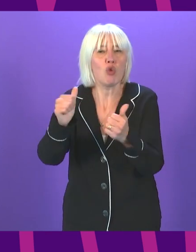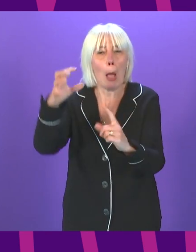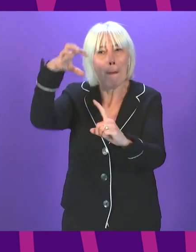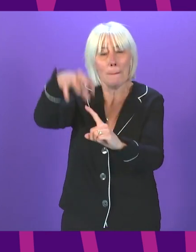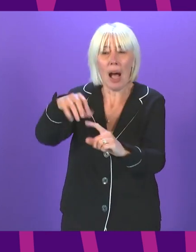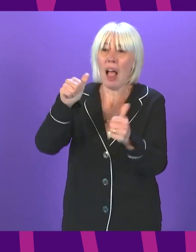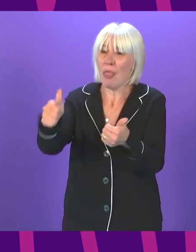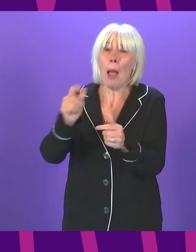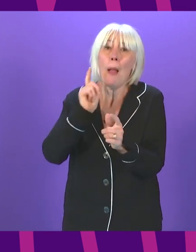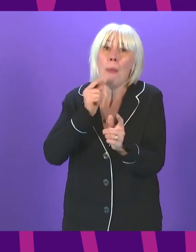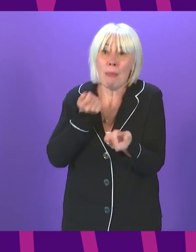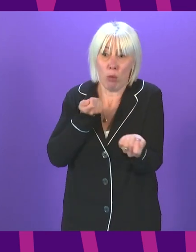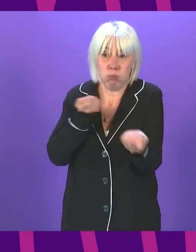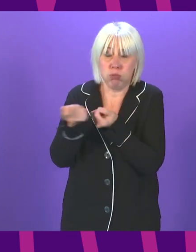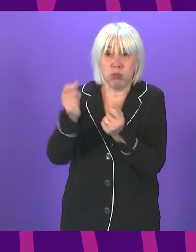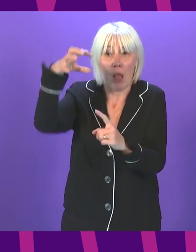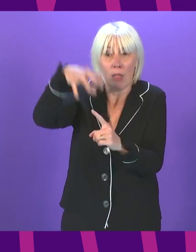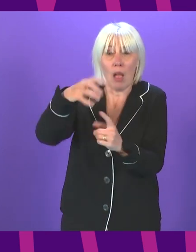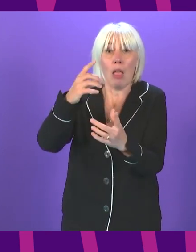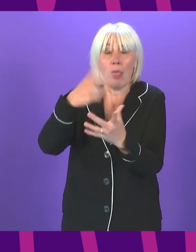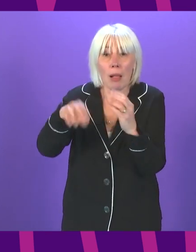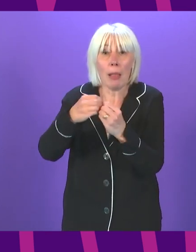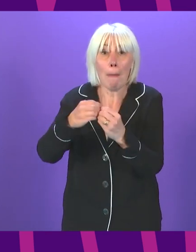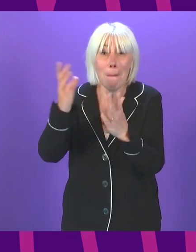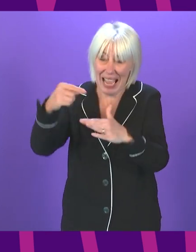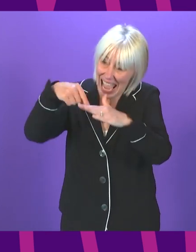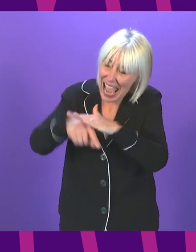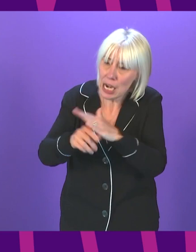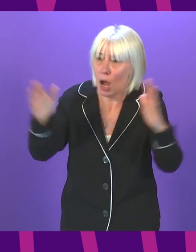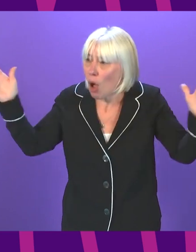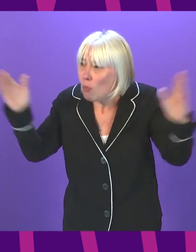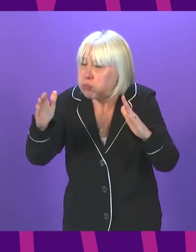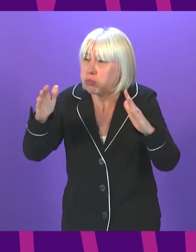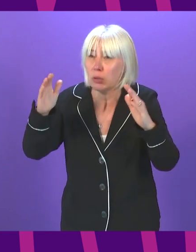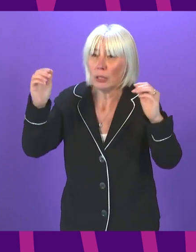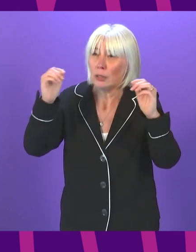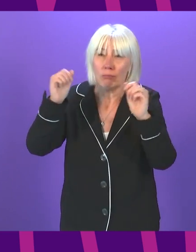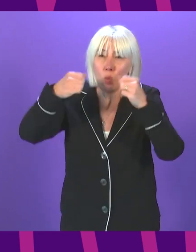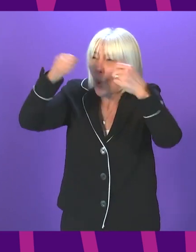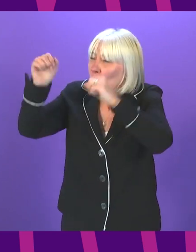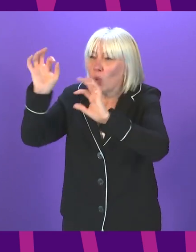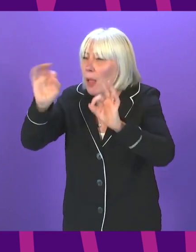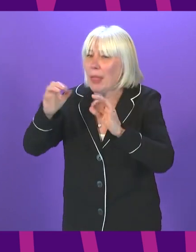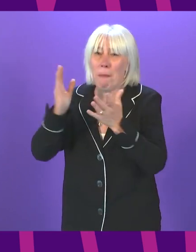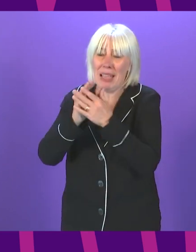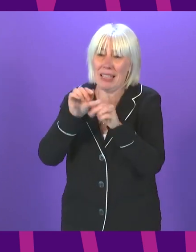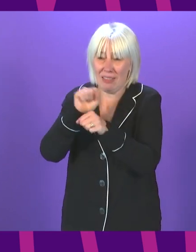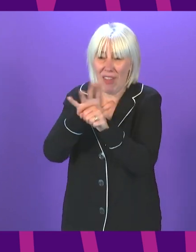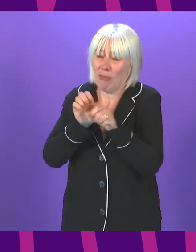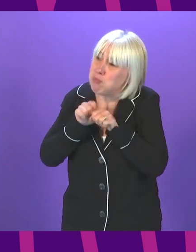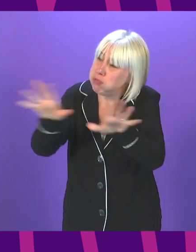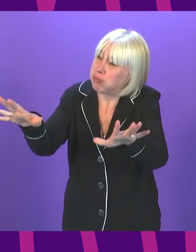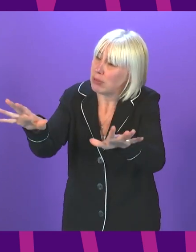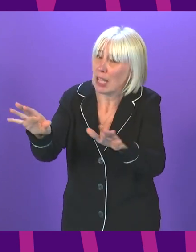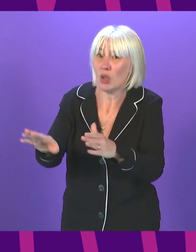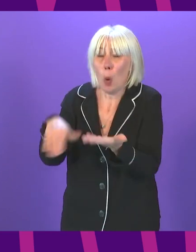the best efforts of those who run them, the conditions in them make it more likely that virus will spread. So taking a proportionate step of asking people to